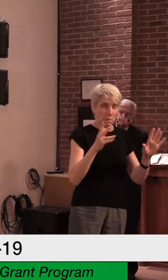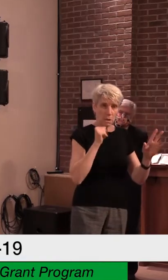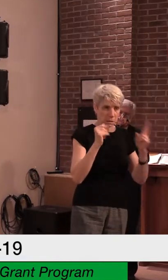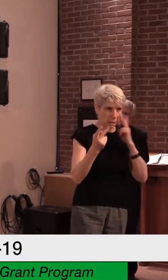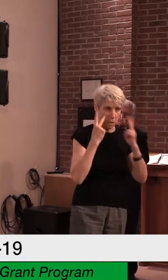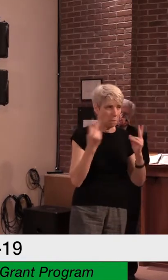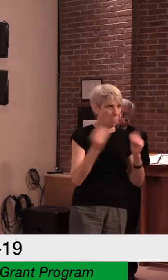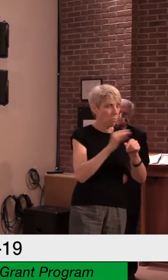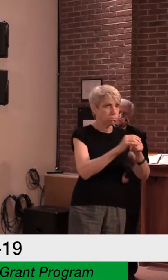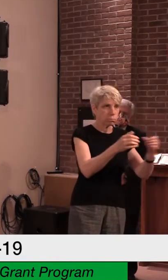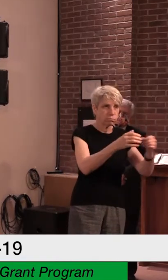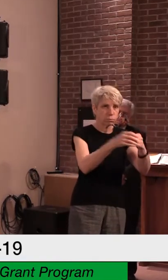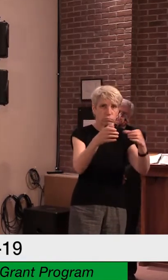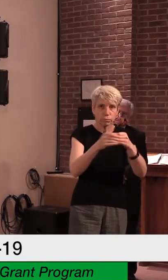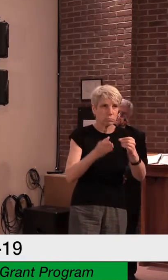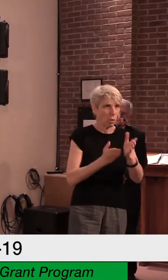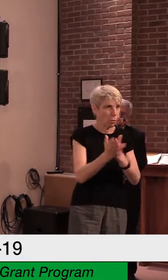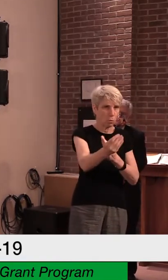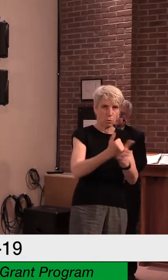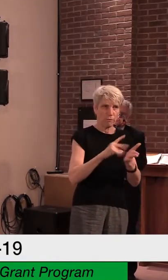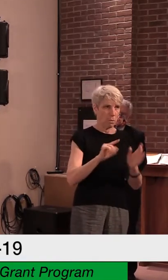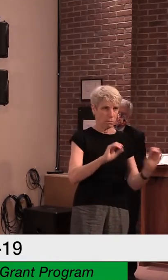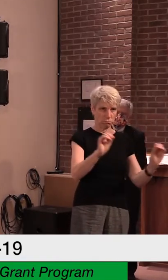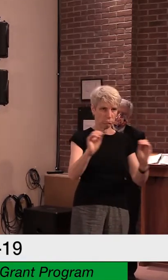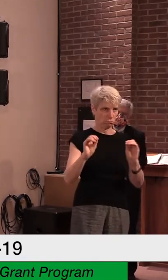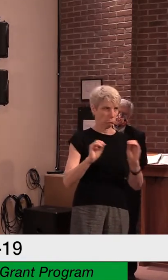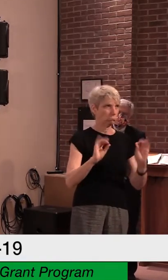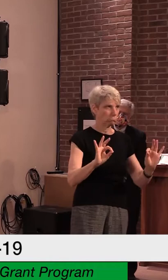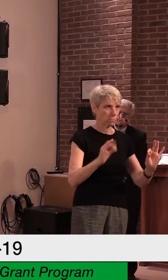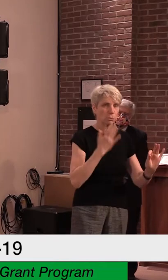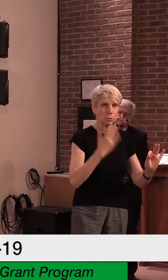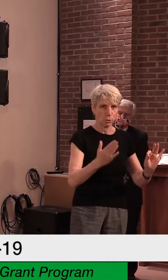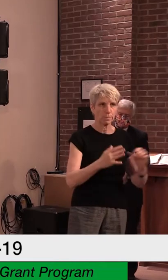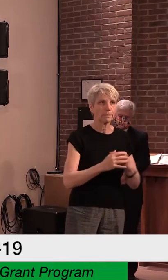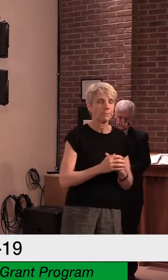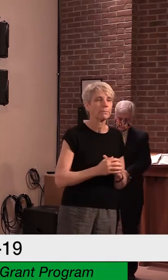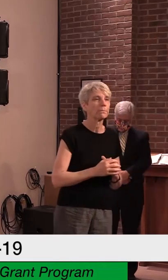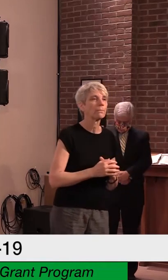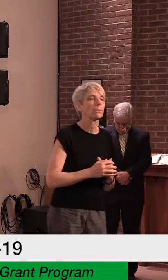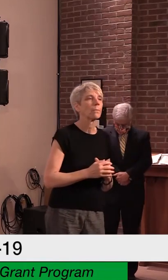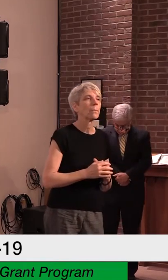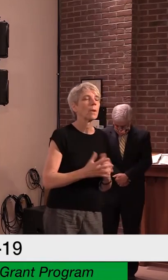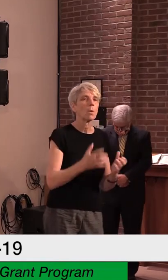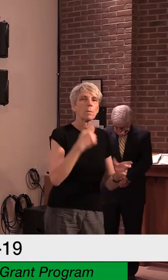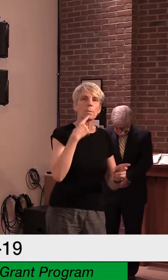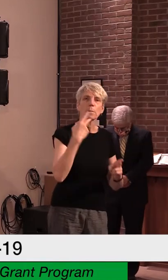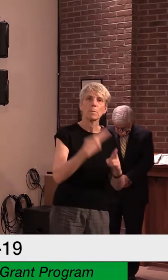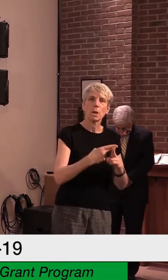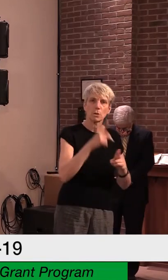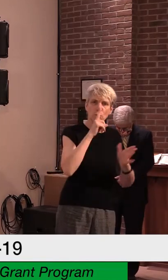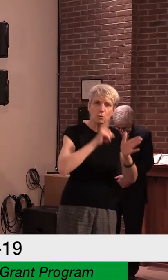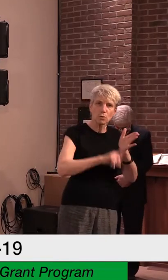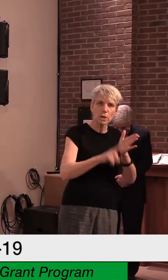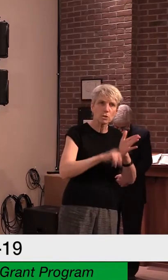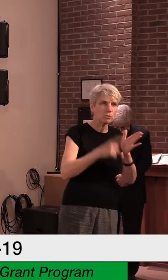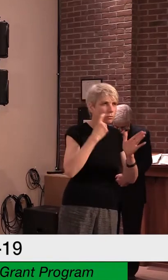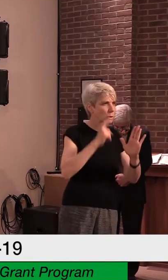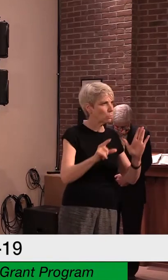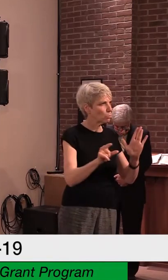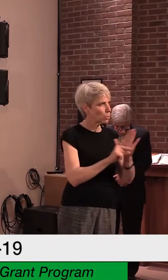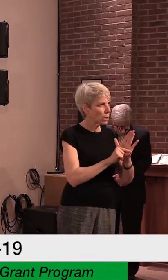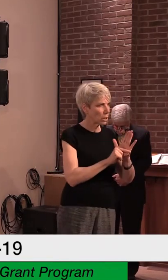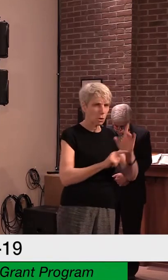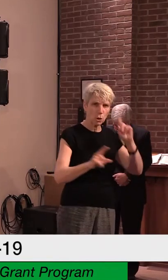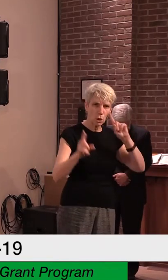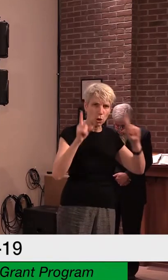I did want to address a new piece of literature that's come out that many Vermonters are commenting